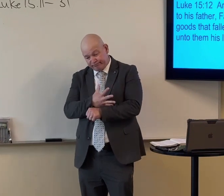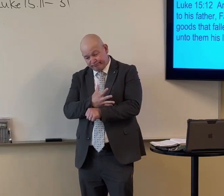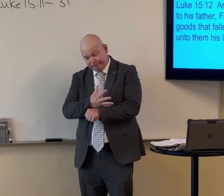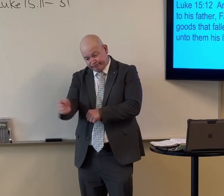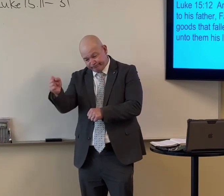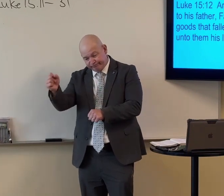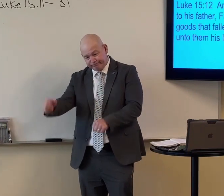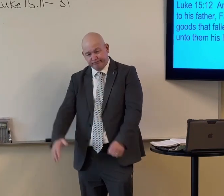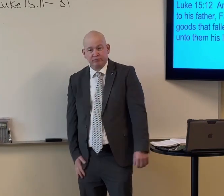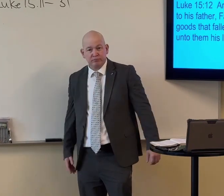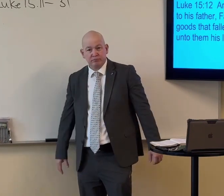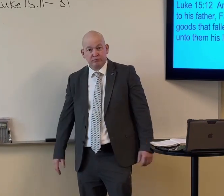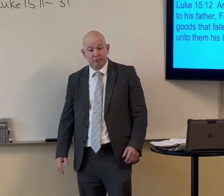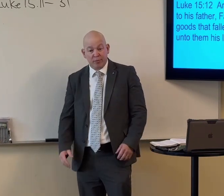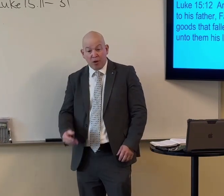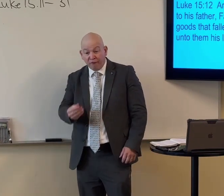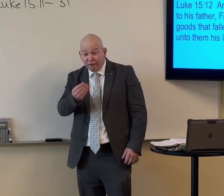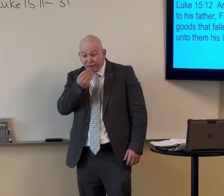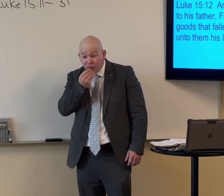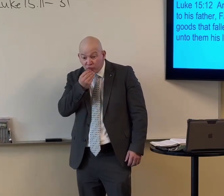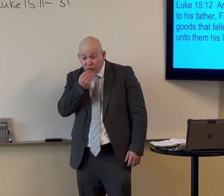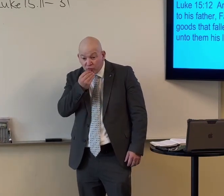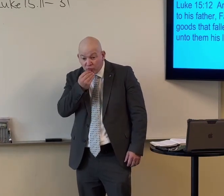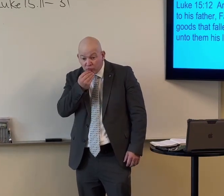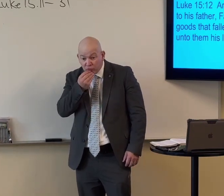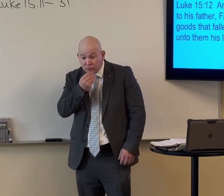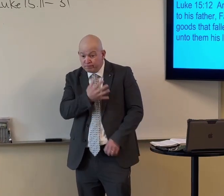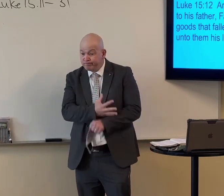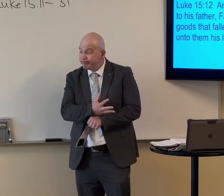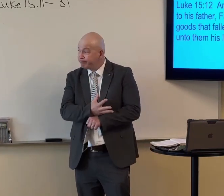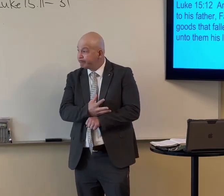When the money ran out, there's no food.